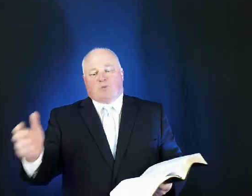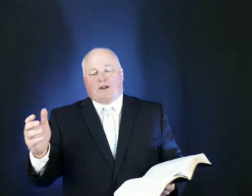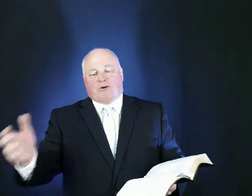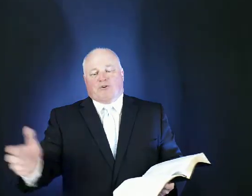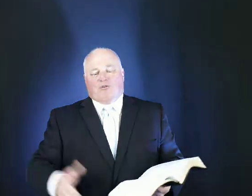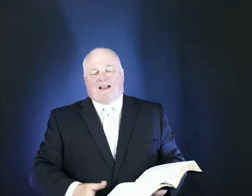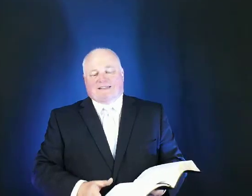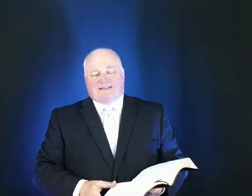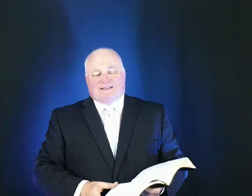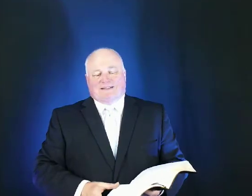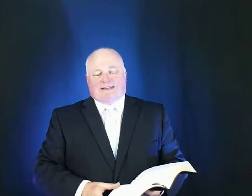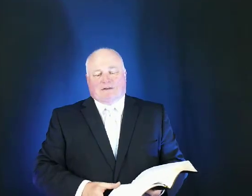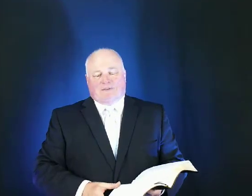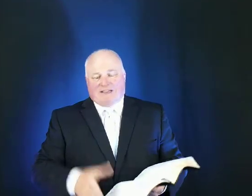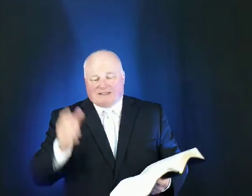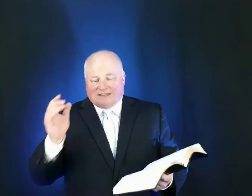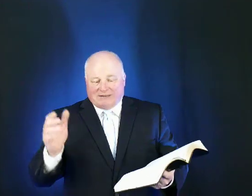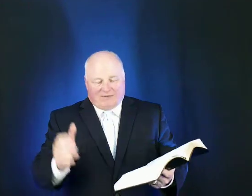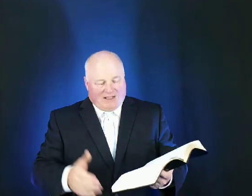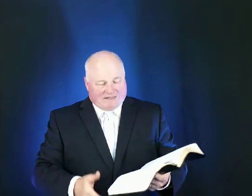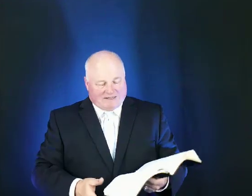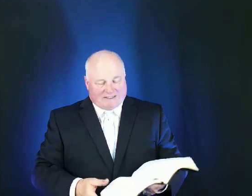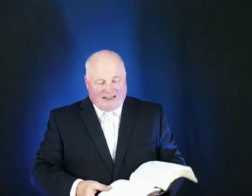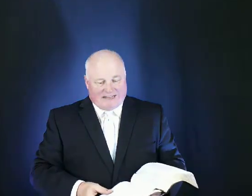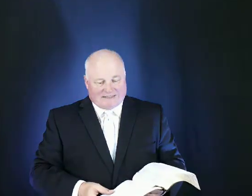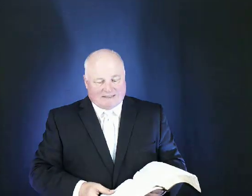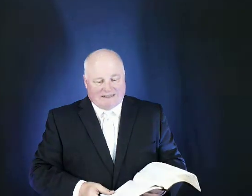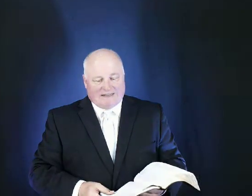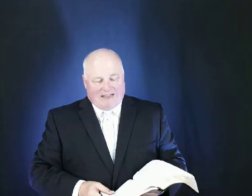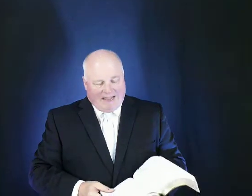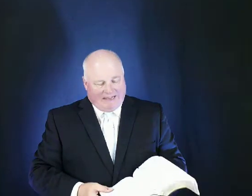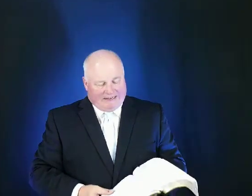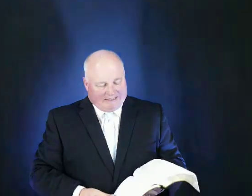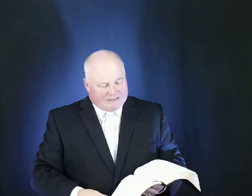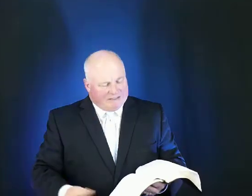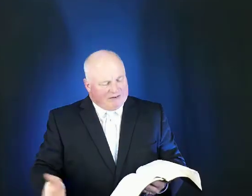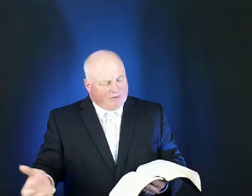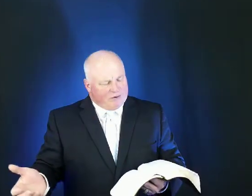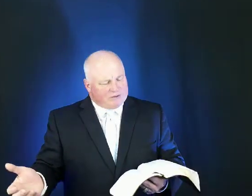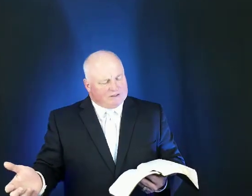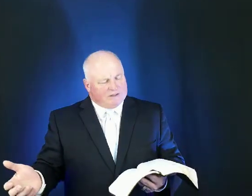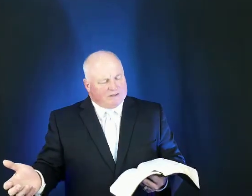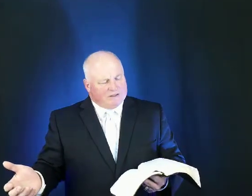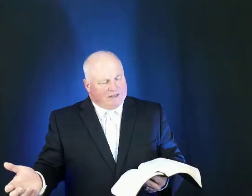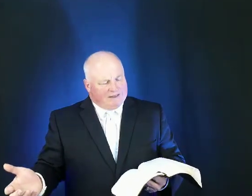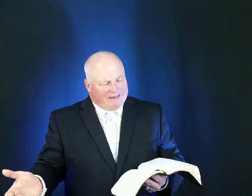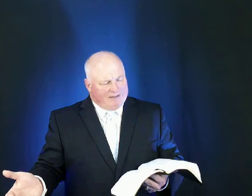we are directed to live he identifies us as aliens look at verse 11